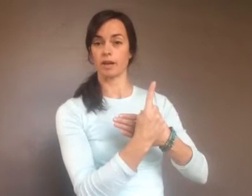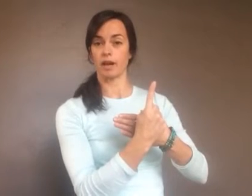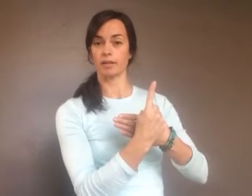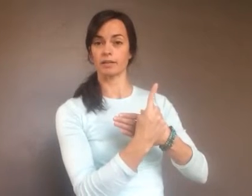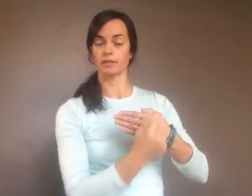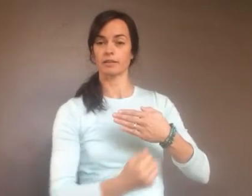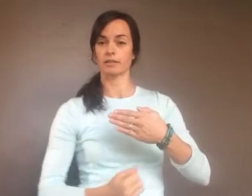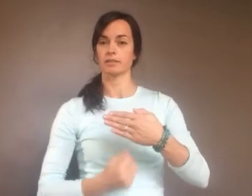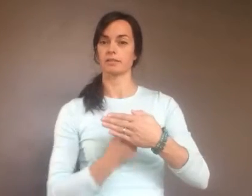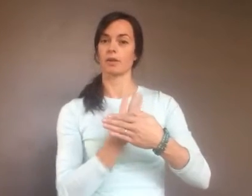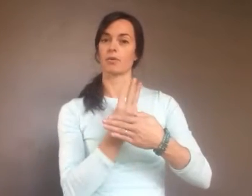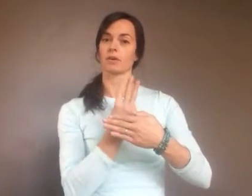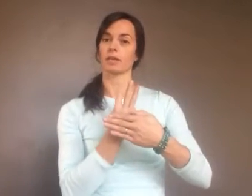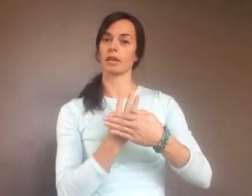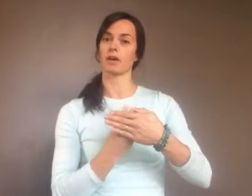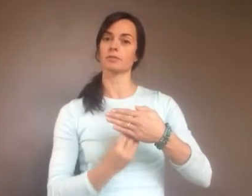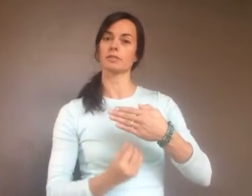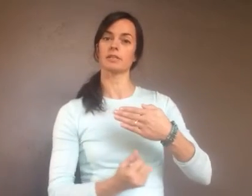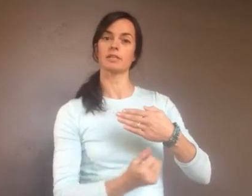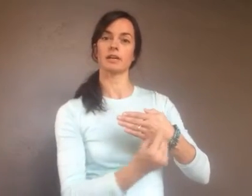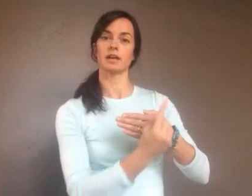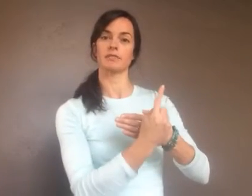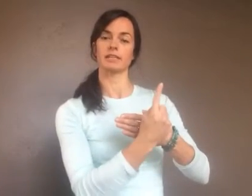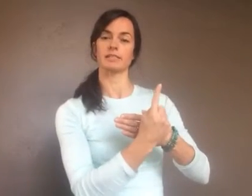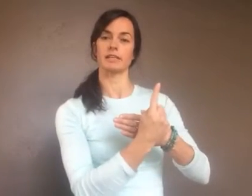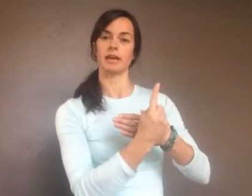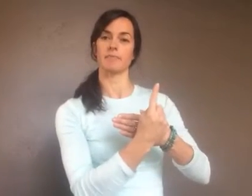God. So, Council of Nicaea.